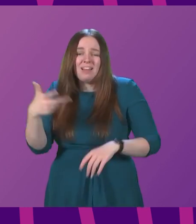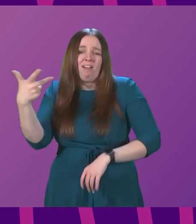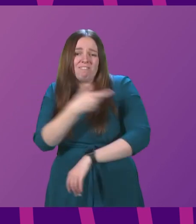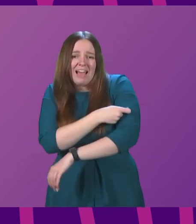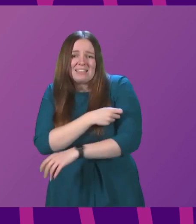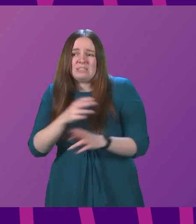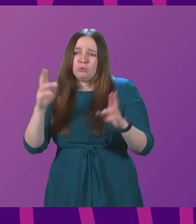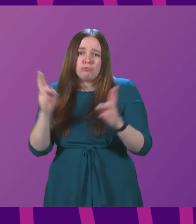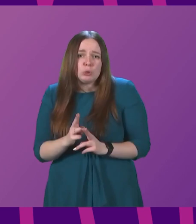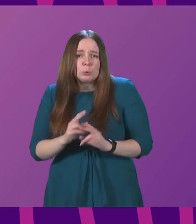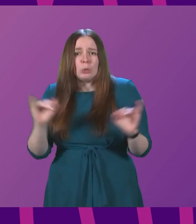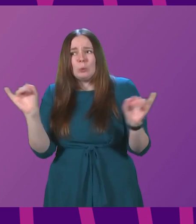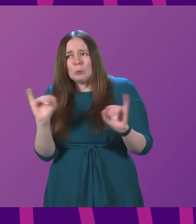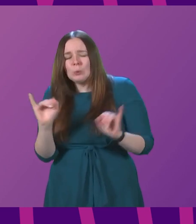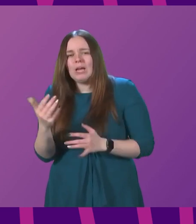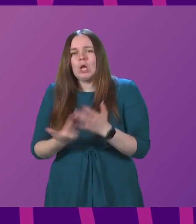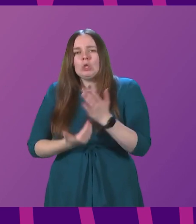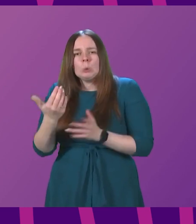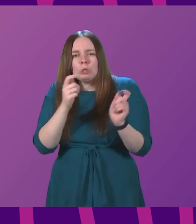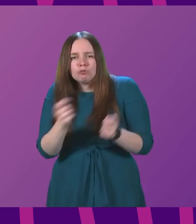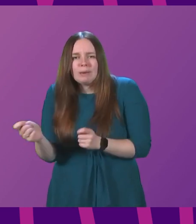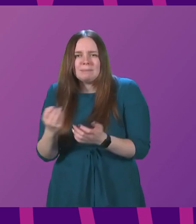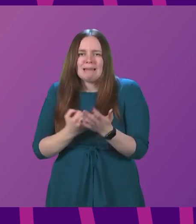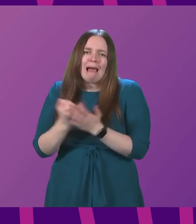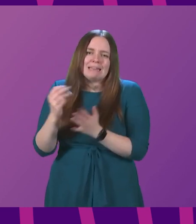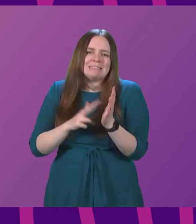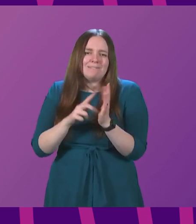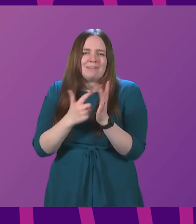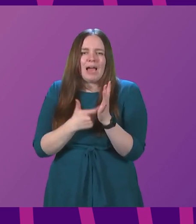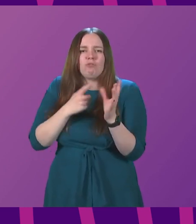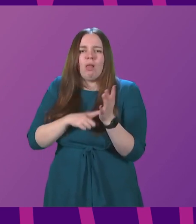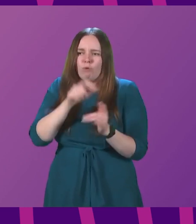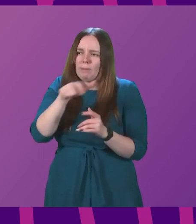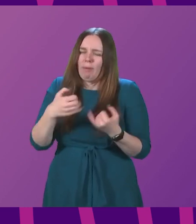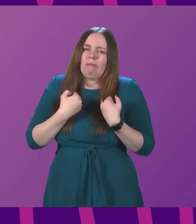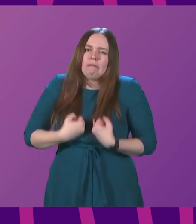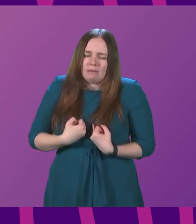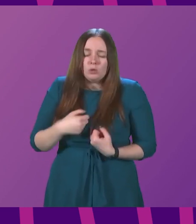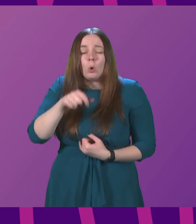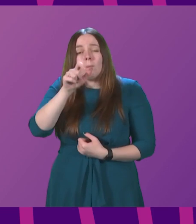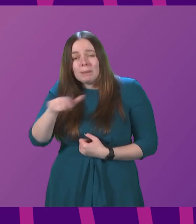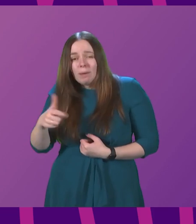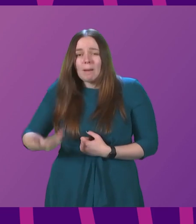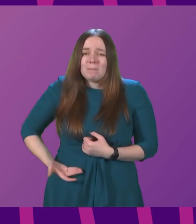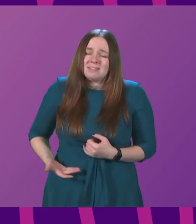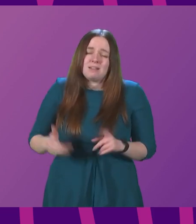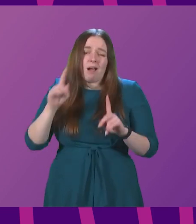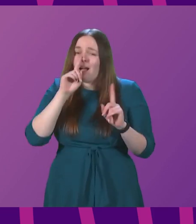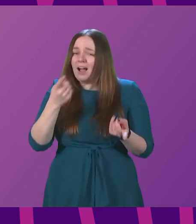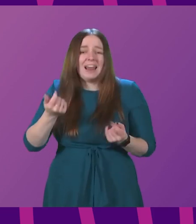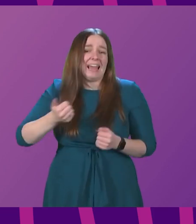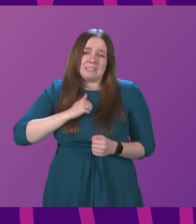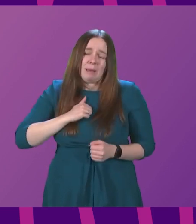infections, and we have new treatments and antivirals for those who become ill. So people and businesses cannot be expected to live their lives